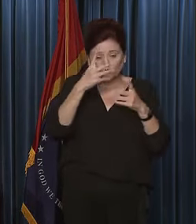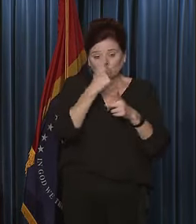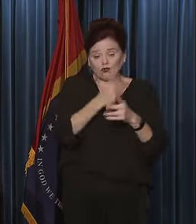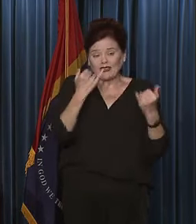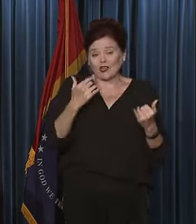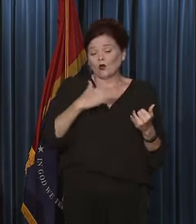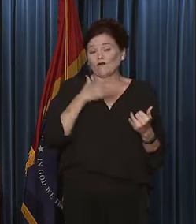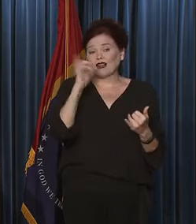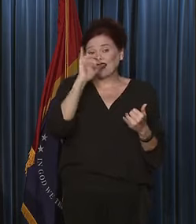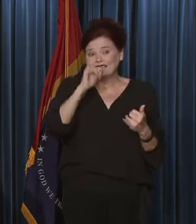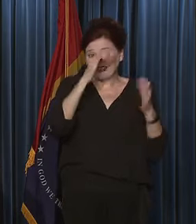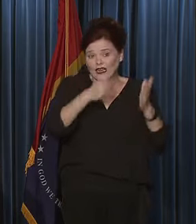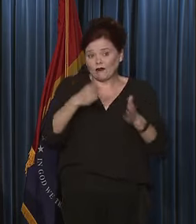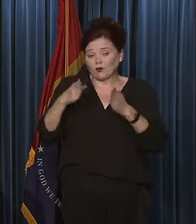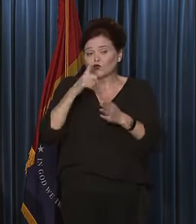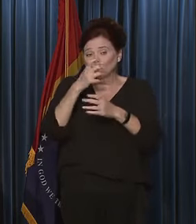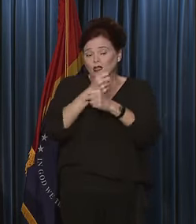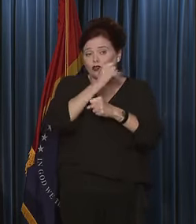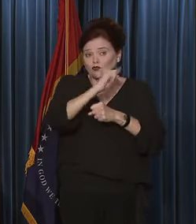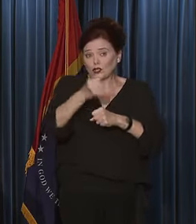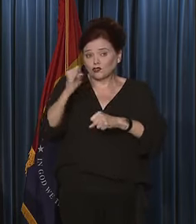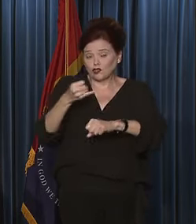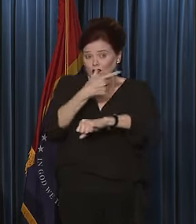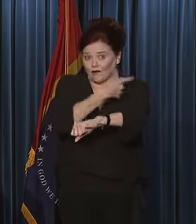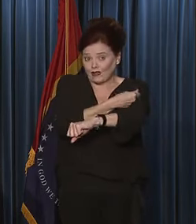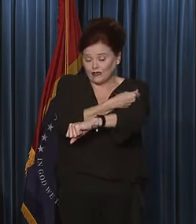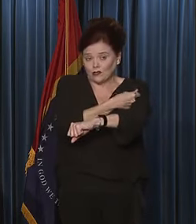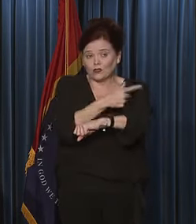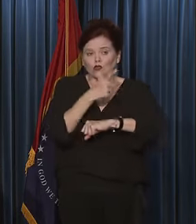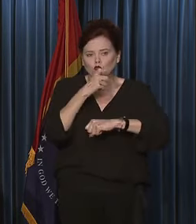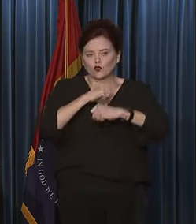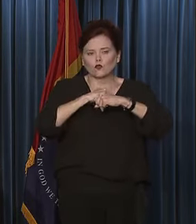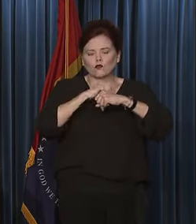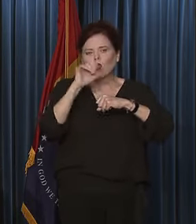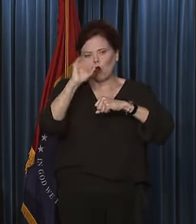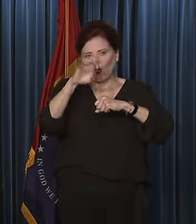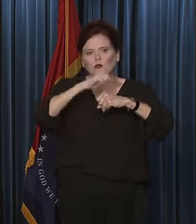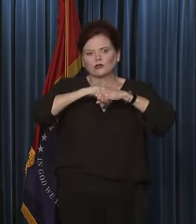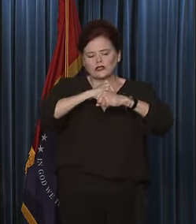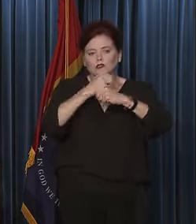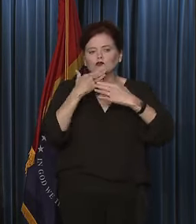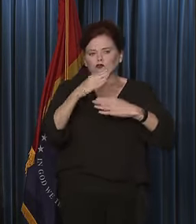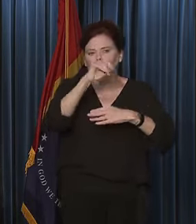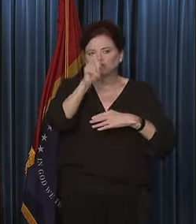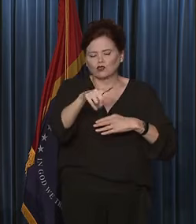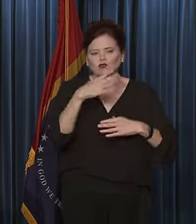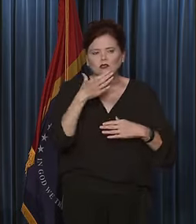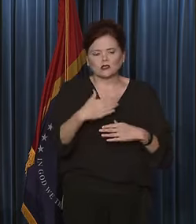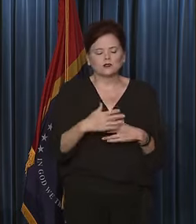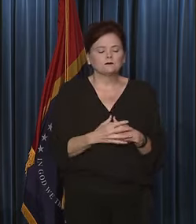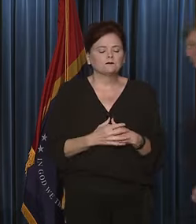like those individuals who have received Johnson & Johnson vaccine are protected. But that's a great question. Thank you.